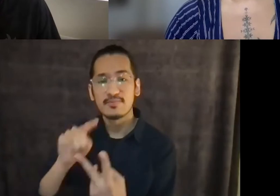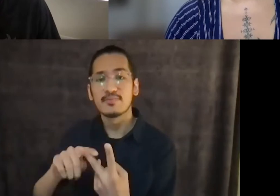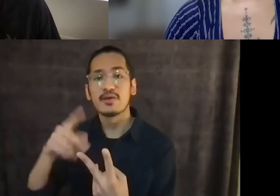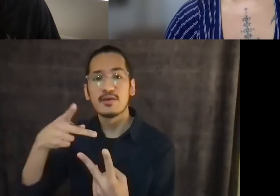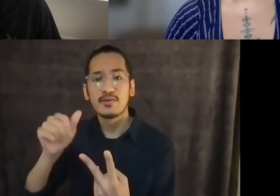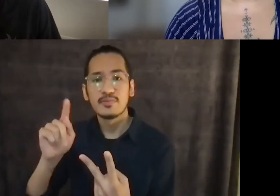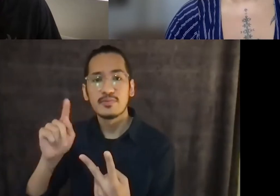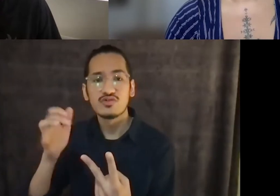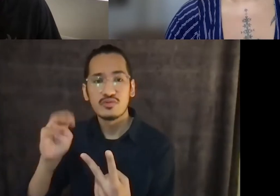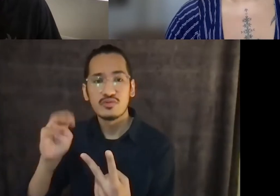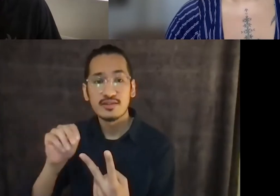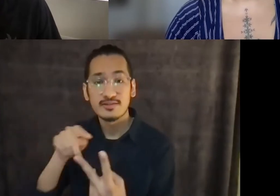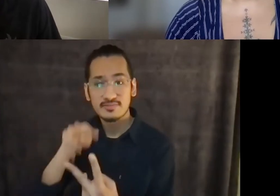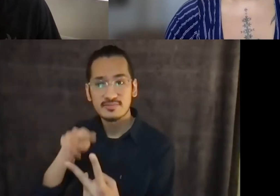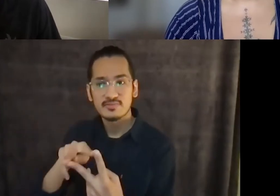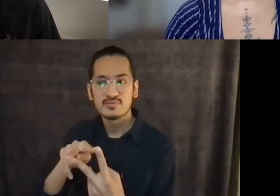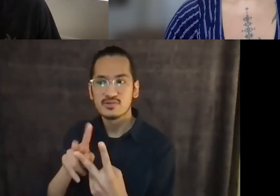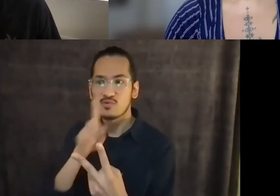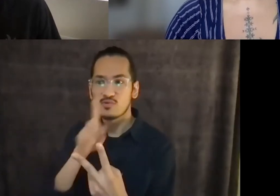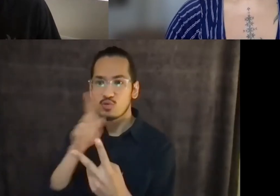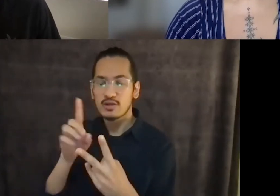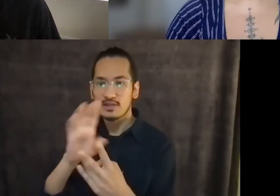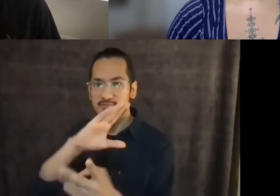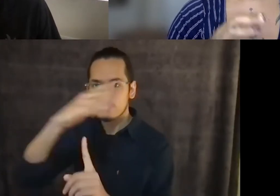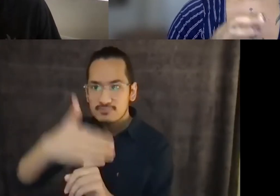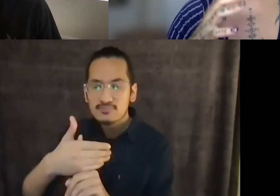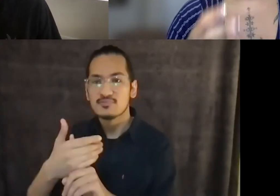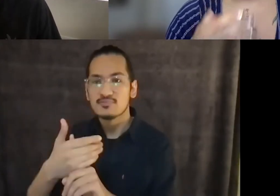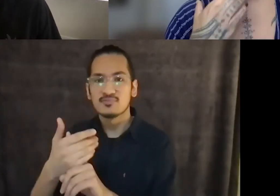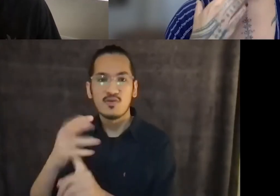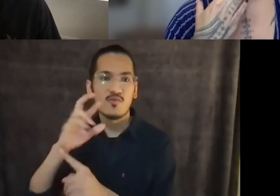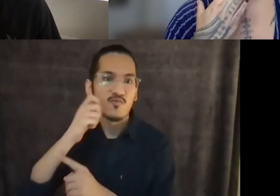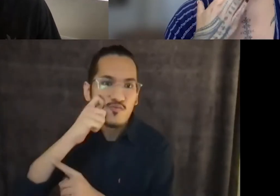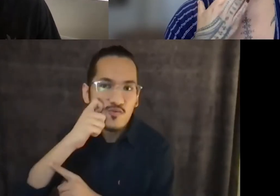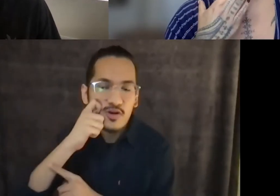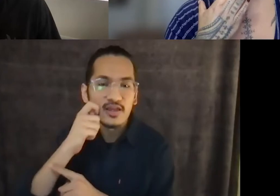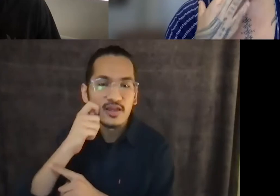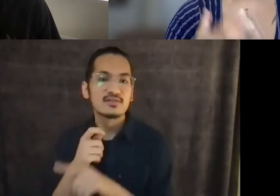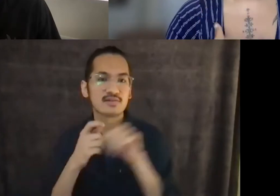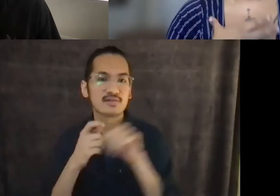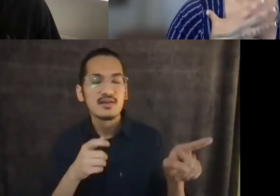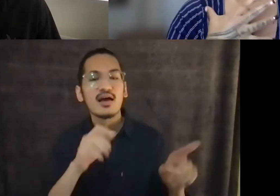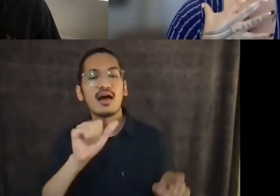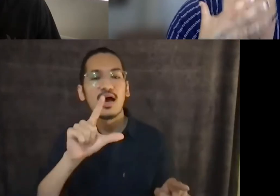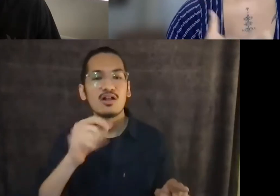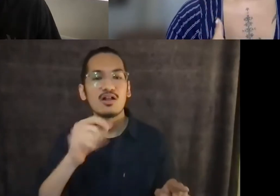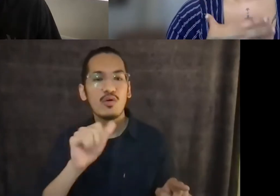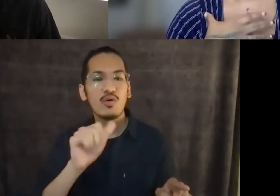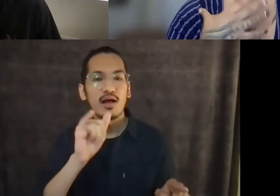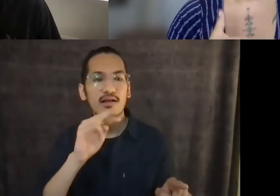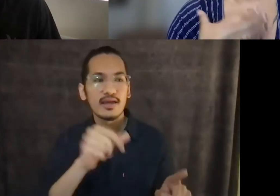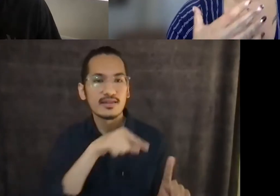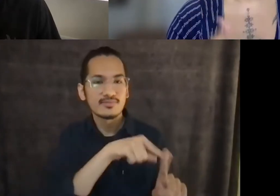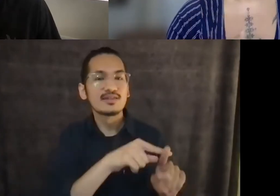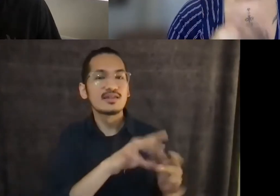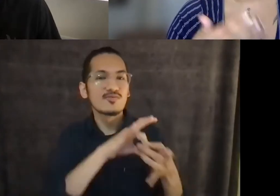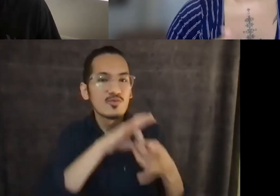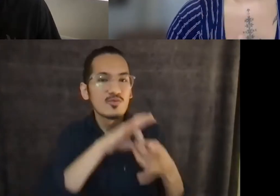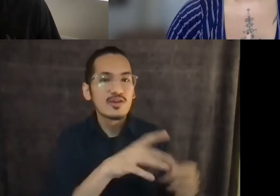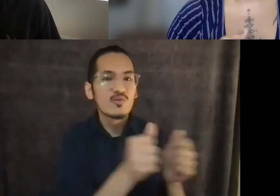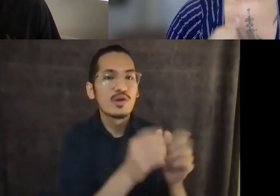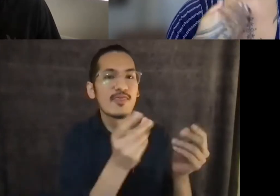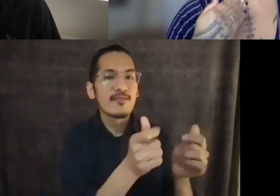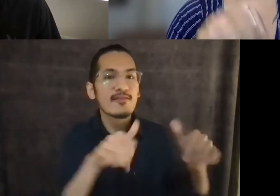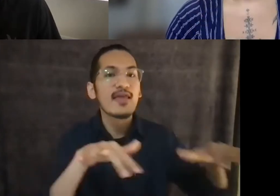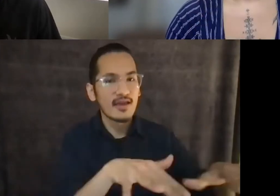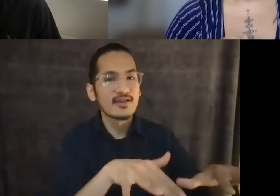Aina exalts the land. And there's something you talk about around how Kanaka Maoli's Native Hawaiians articulation and practices